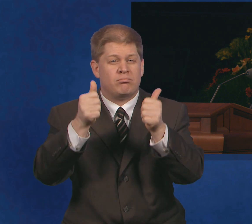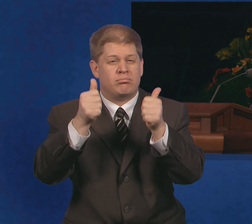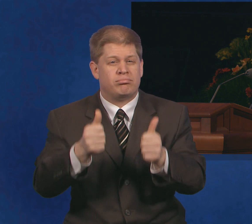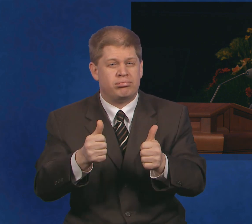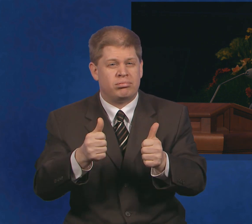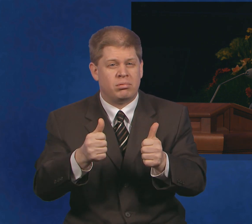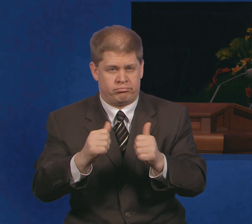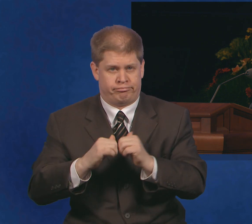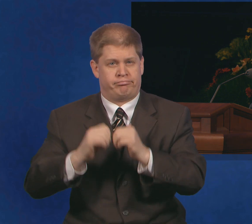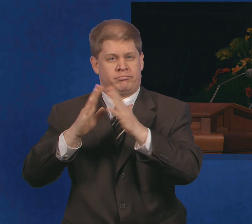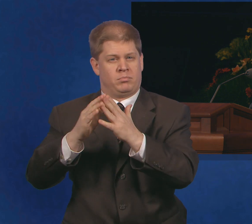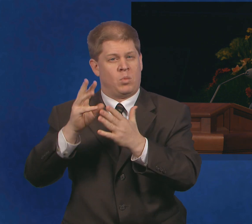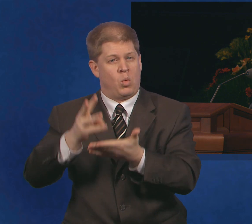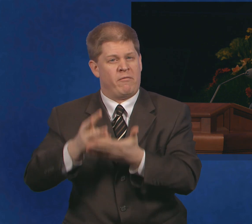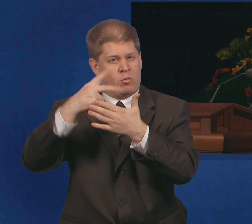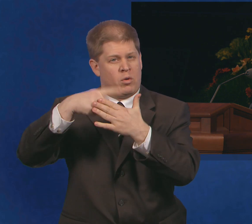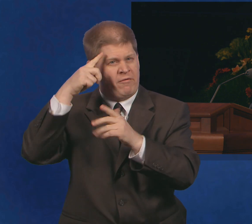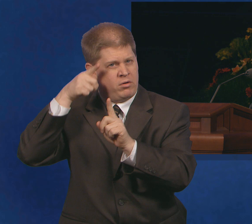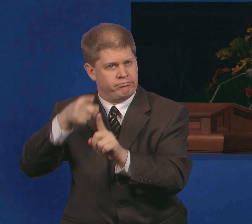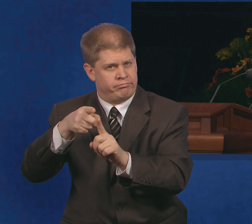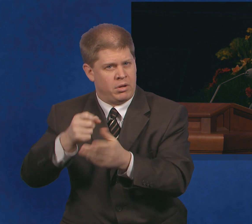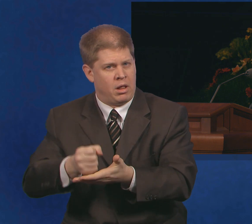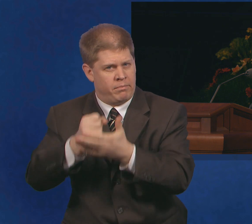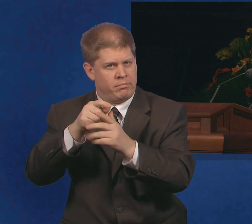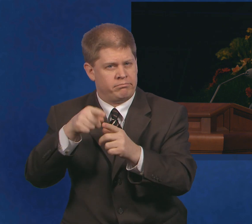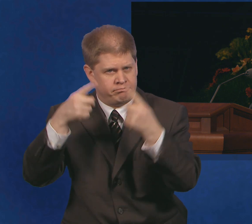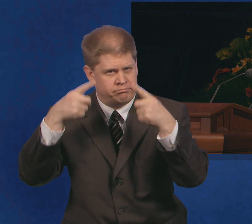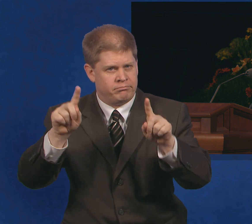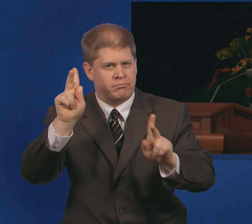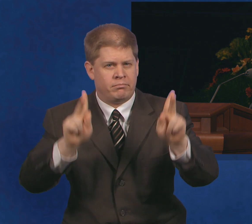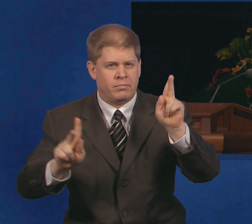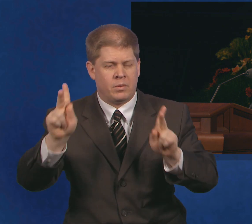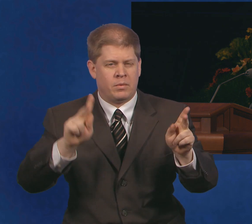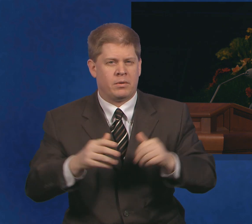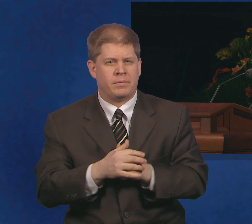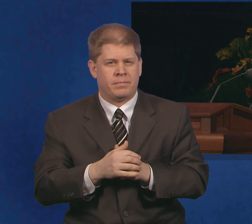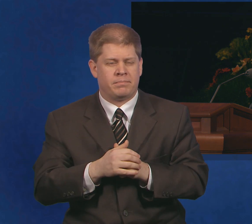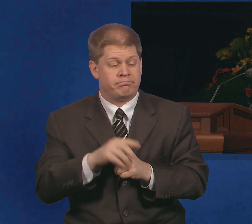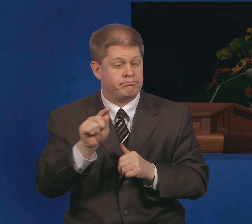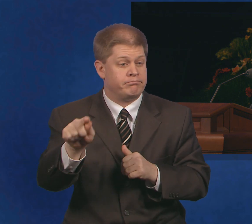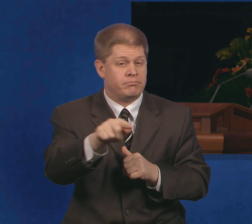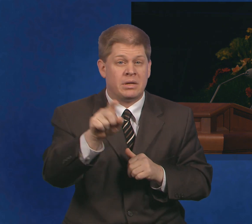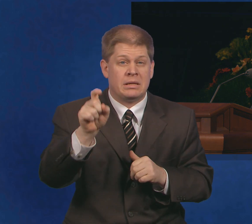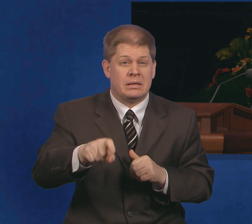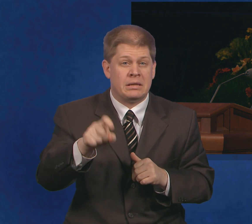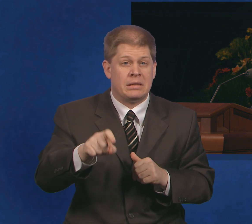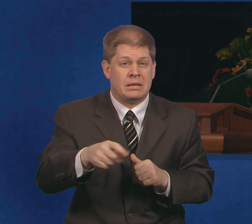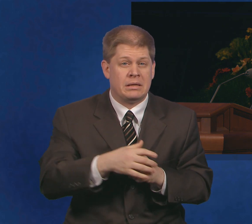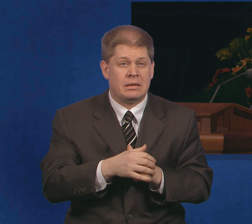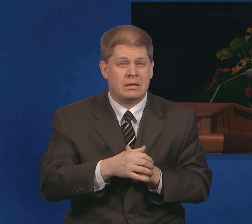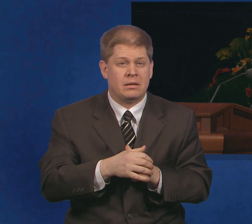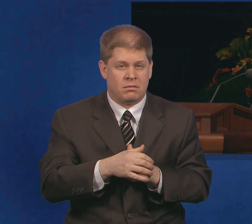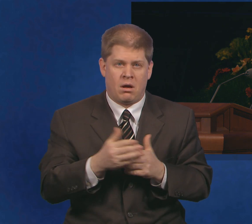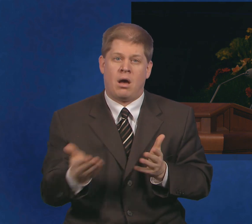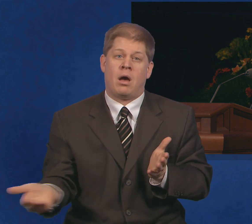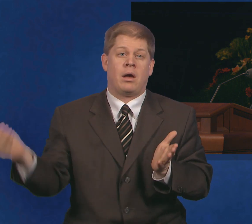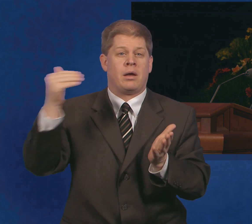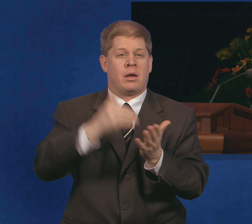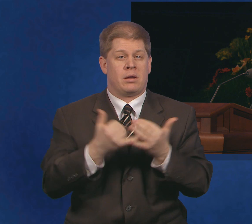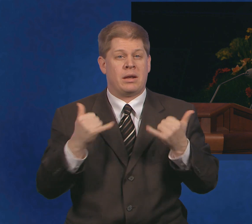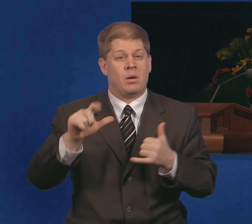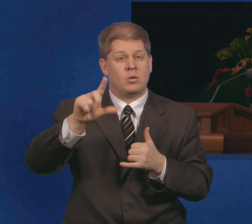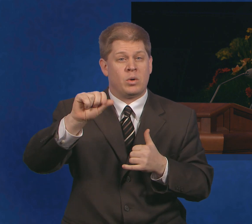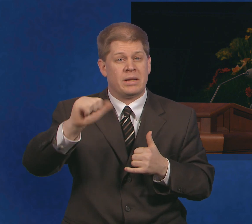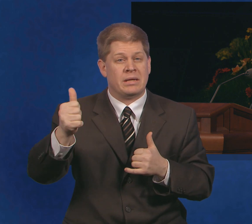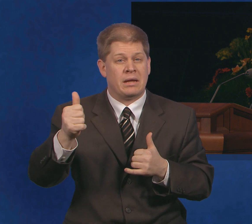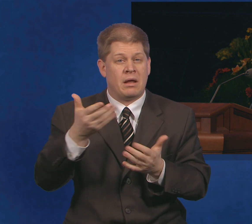Depression. Great temporal needs of the children of Heavenly Father have come again in our time,